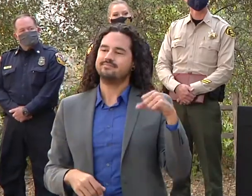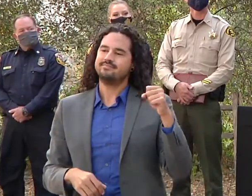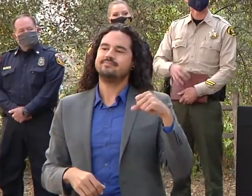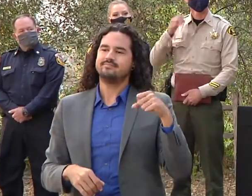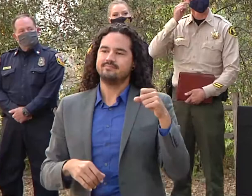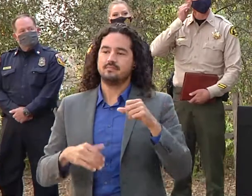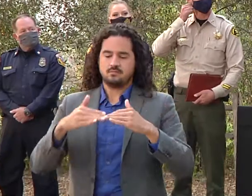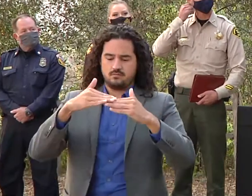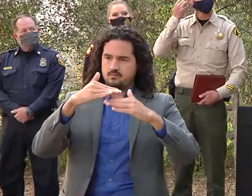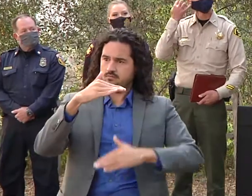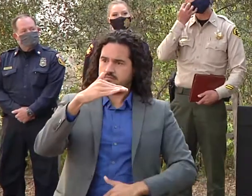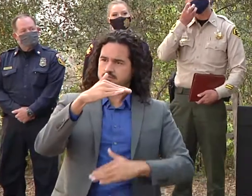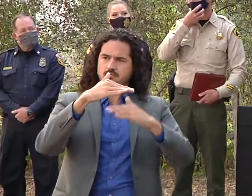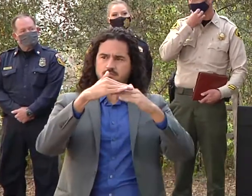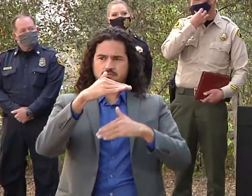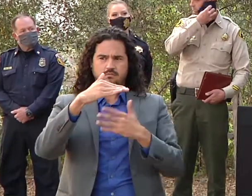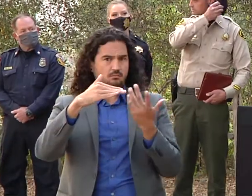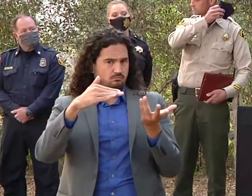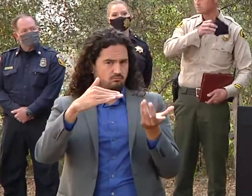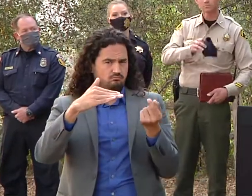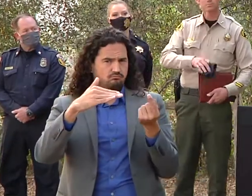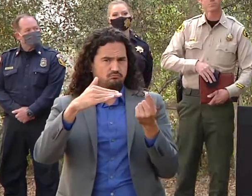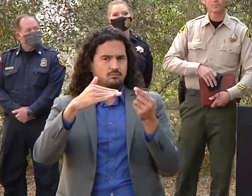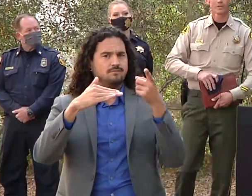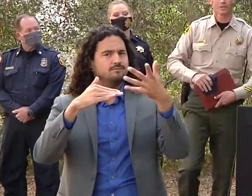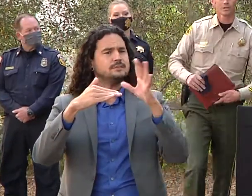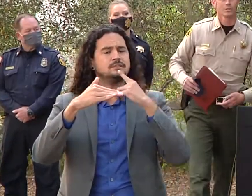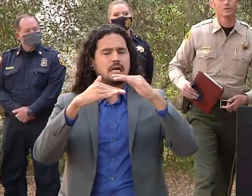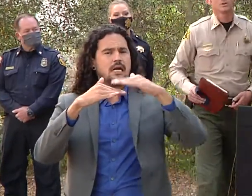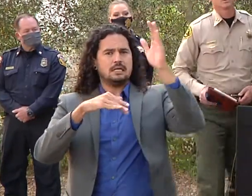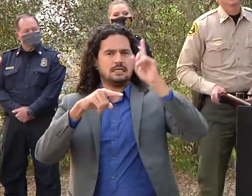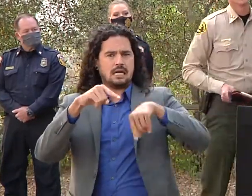boil notice. And Chief Clark will probably have more information on that.